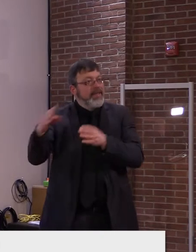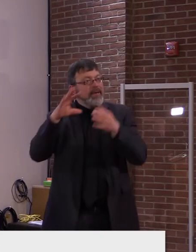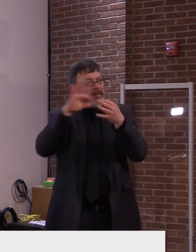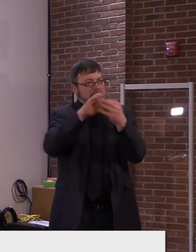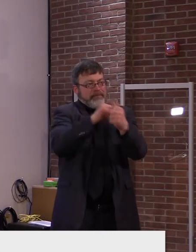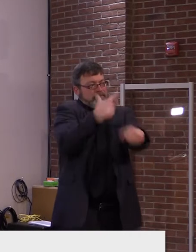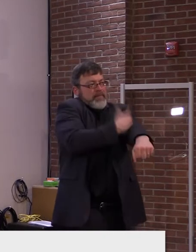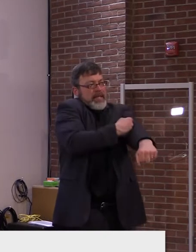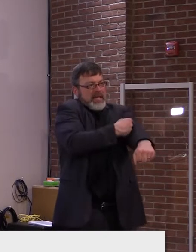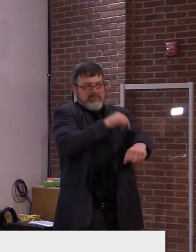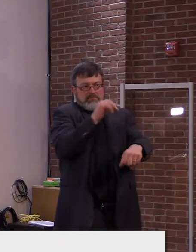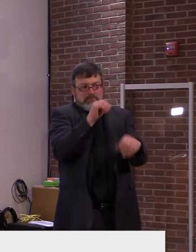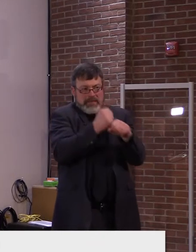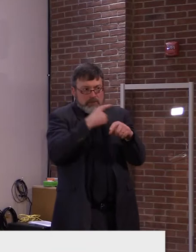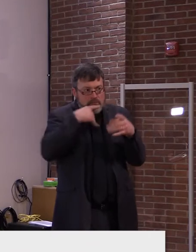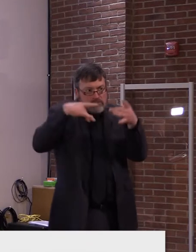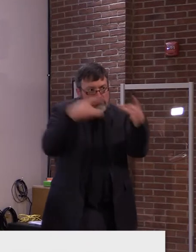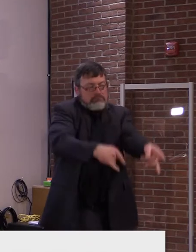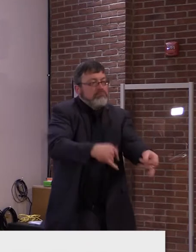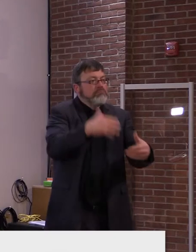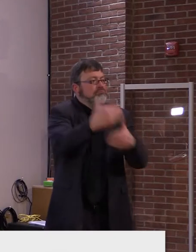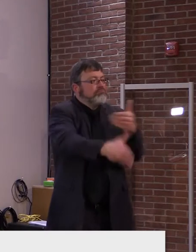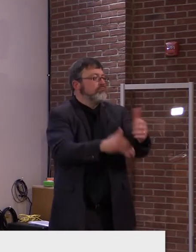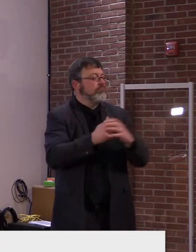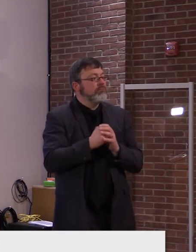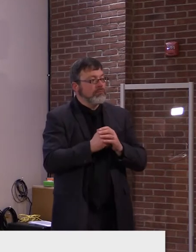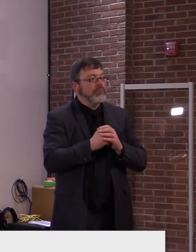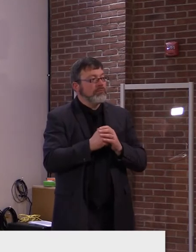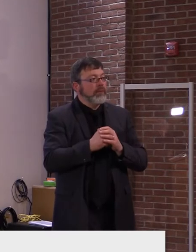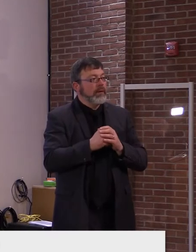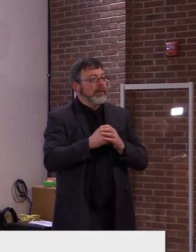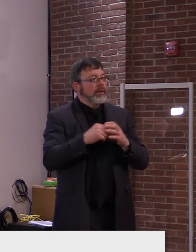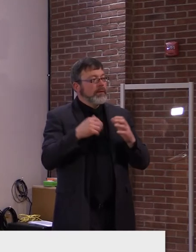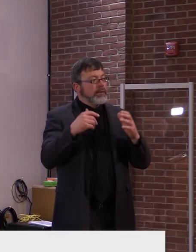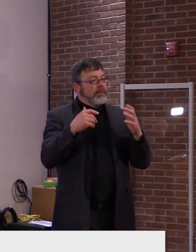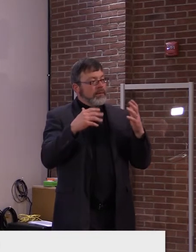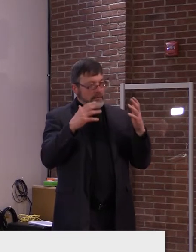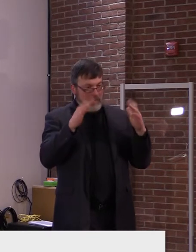pleasant and positive discussions. Thanks.